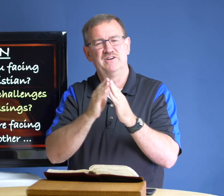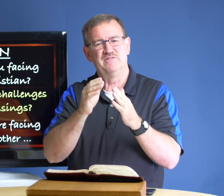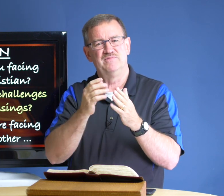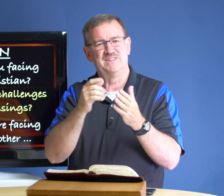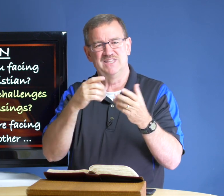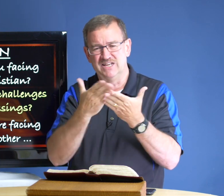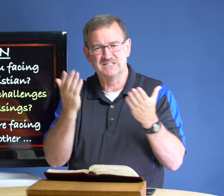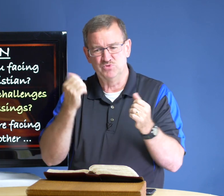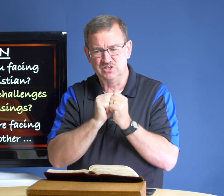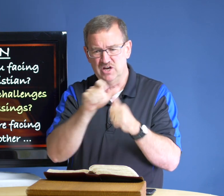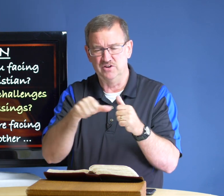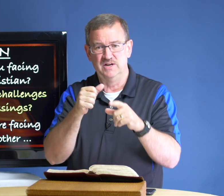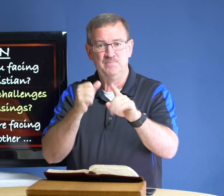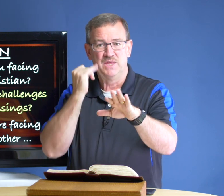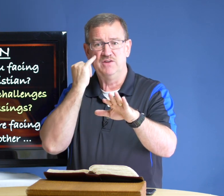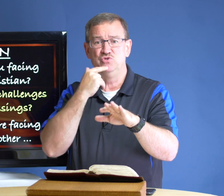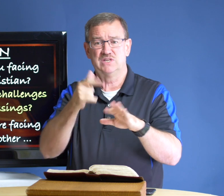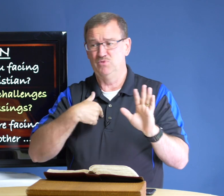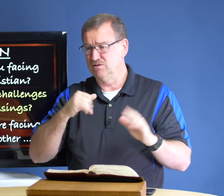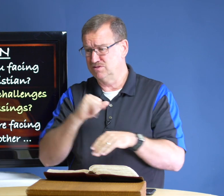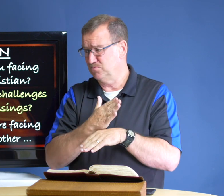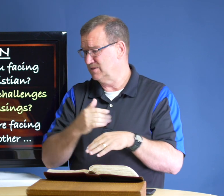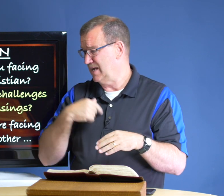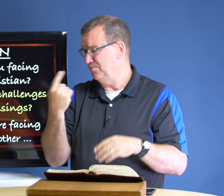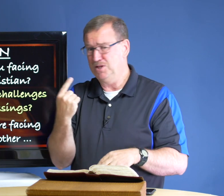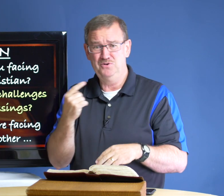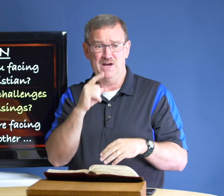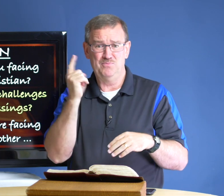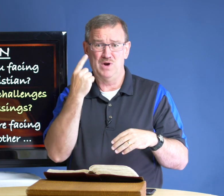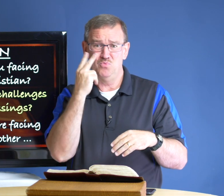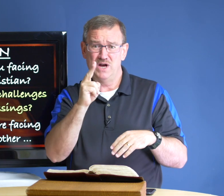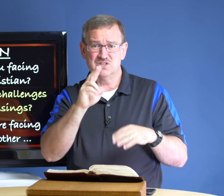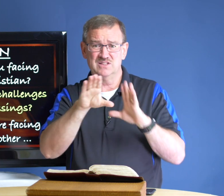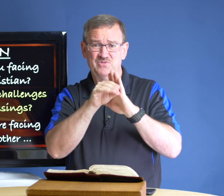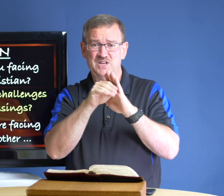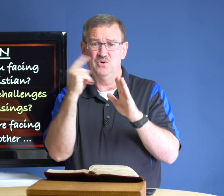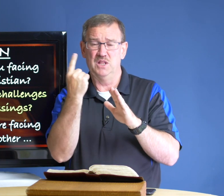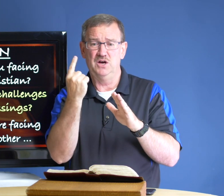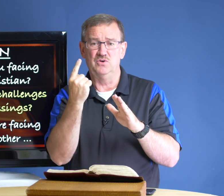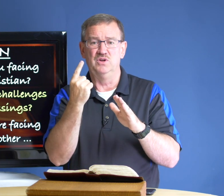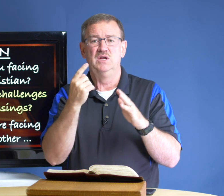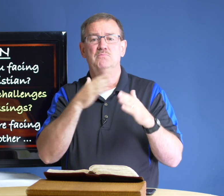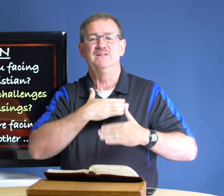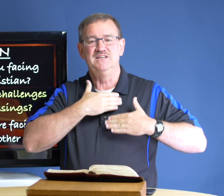things with each other if you say well jim i'm alone i'm i'm watching the video alone please